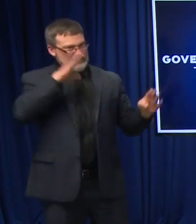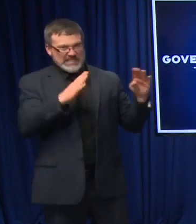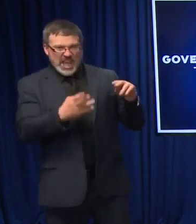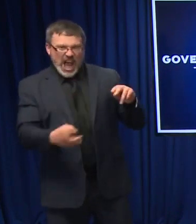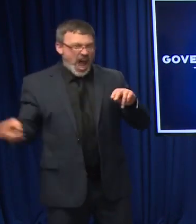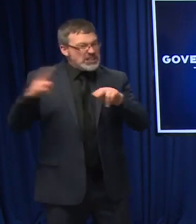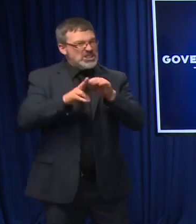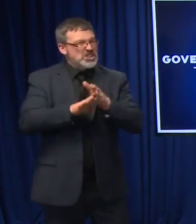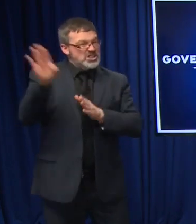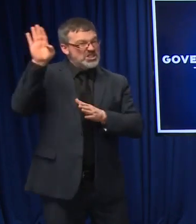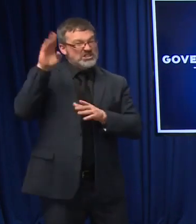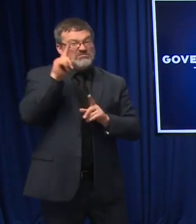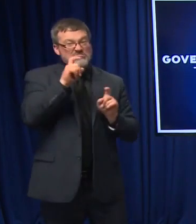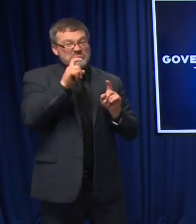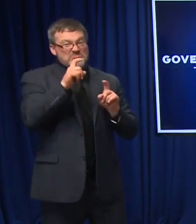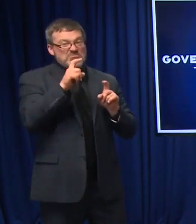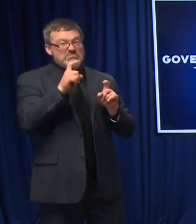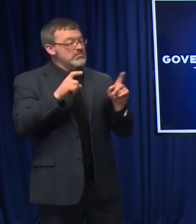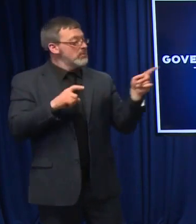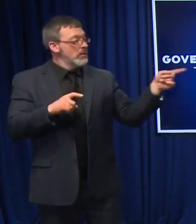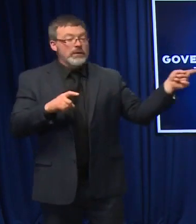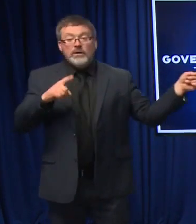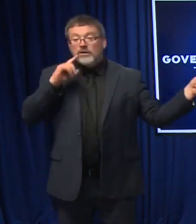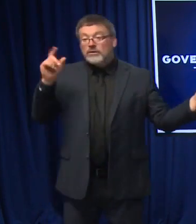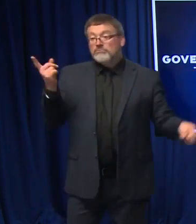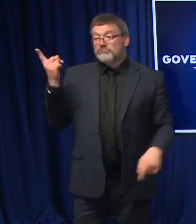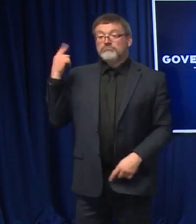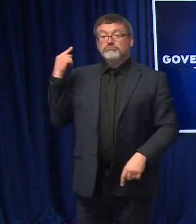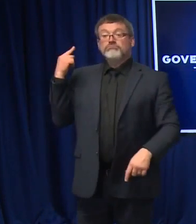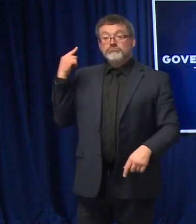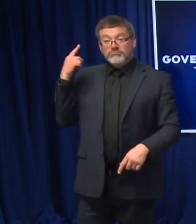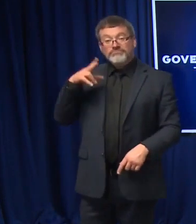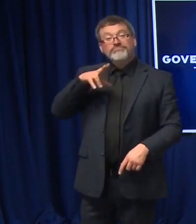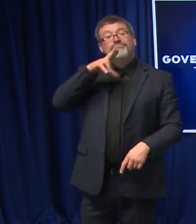we saw a continual, you know, increase in